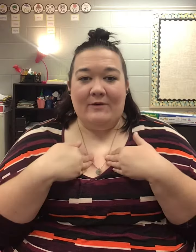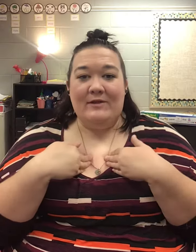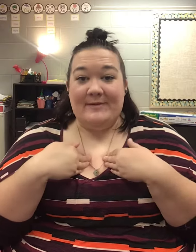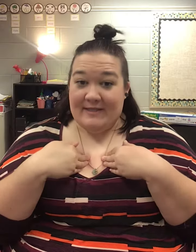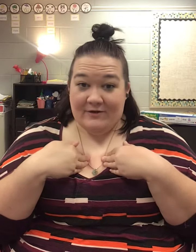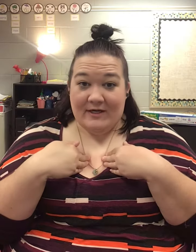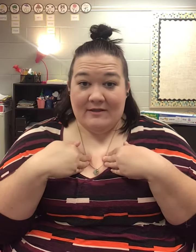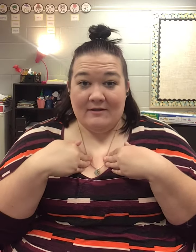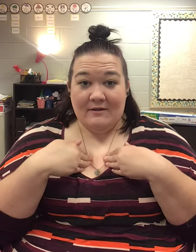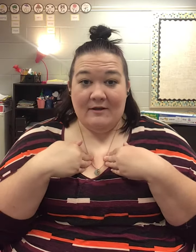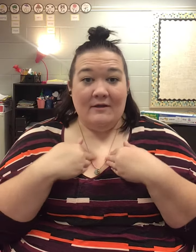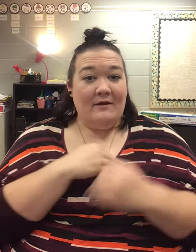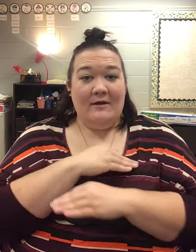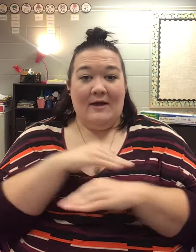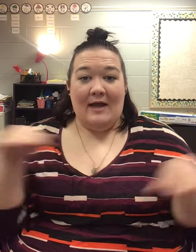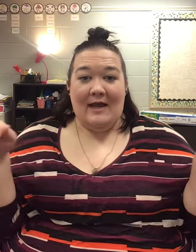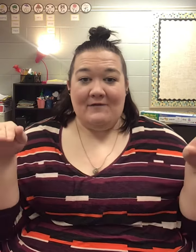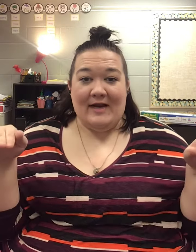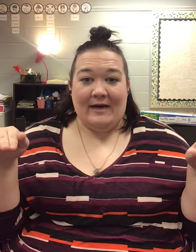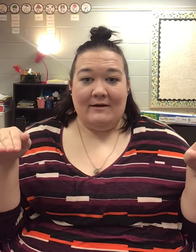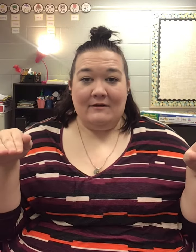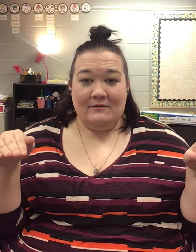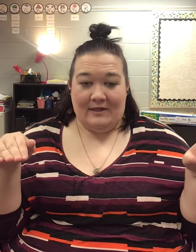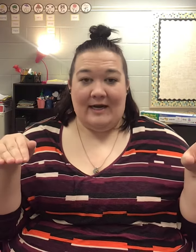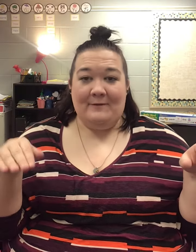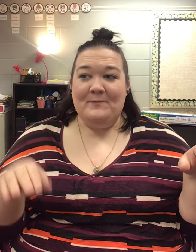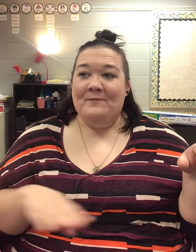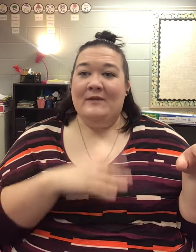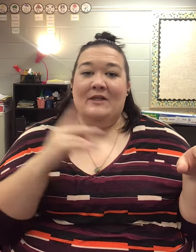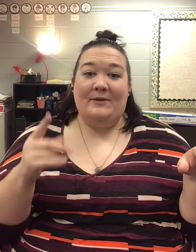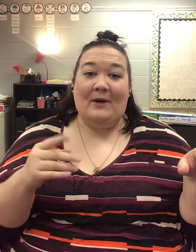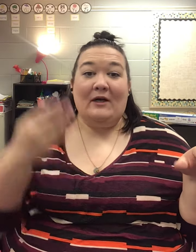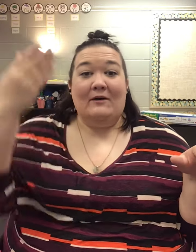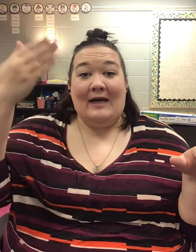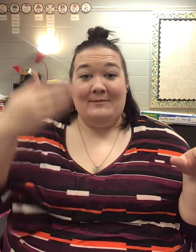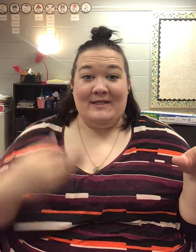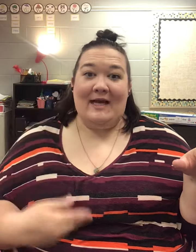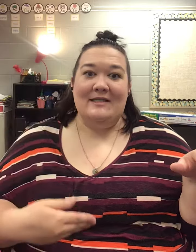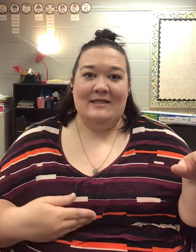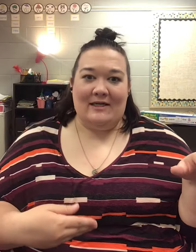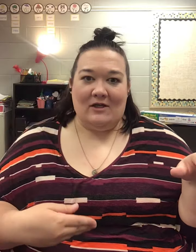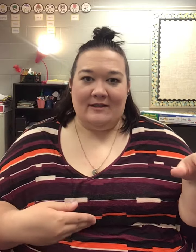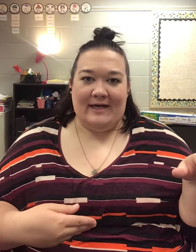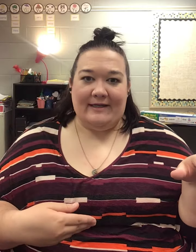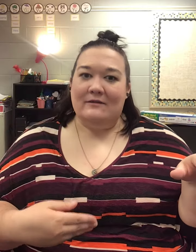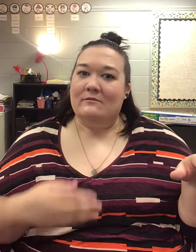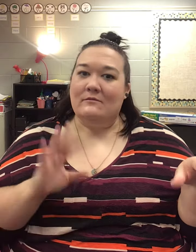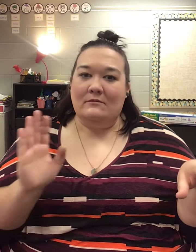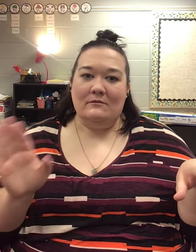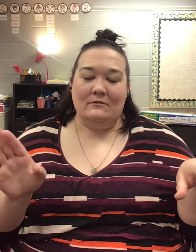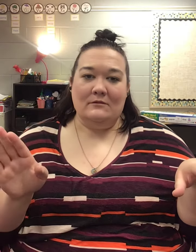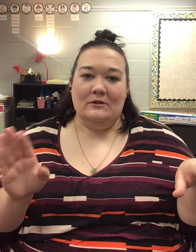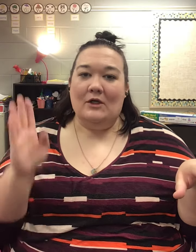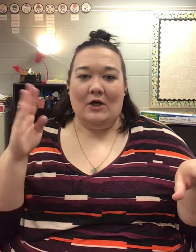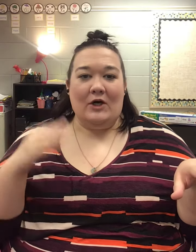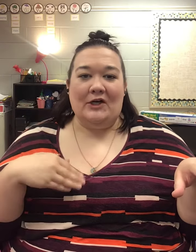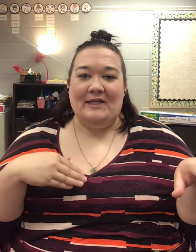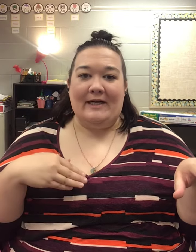with Ms. Hendricks every day. Okay? Tomorrow, I'm testing all day. All day.